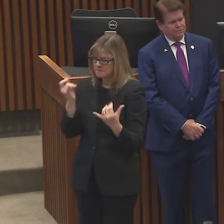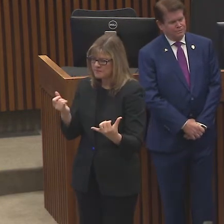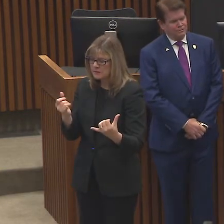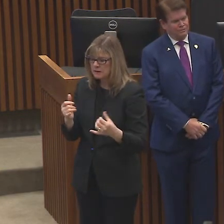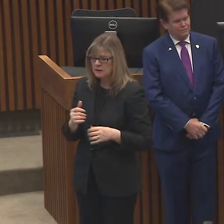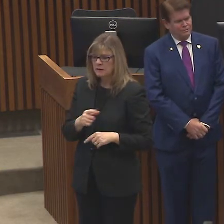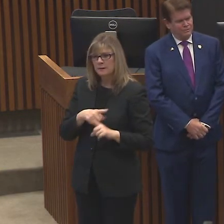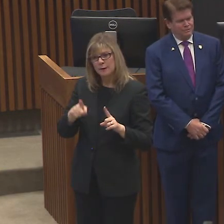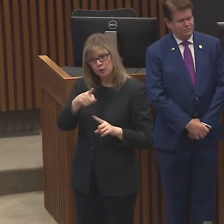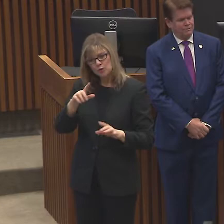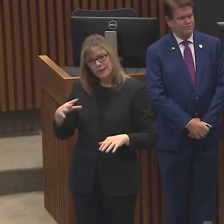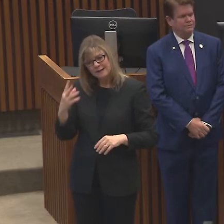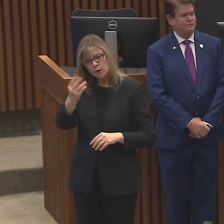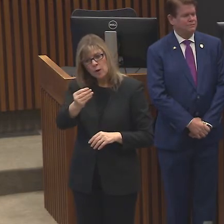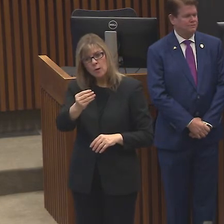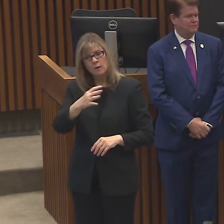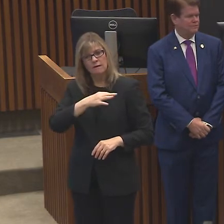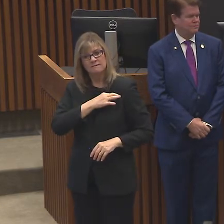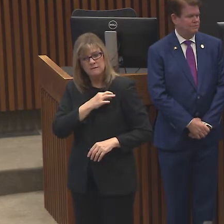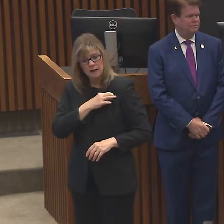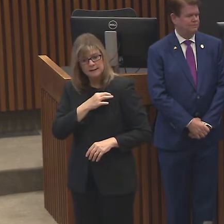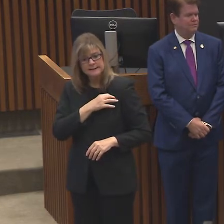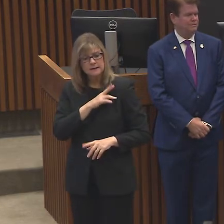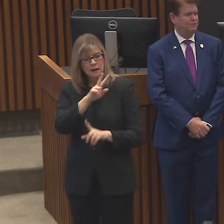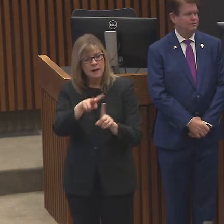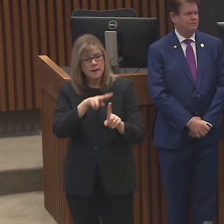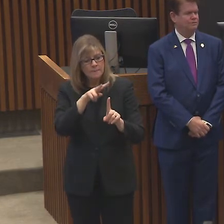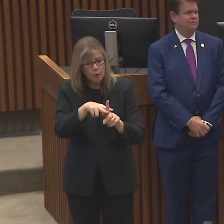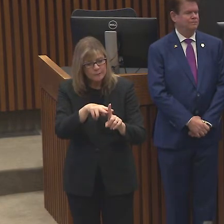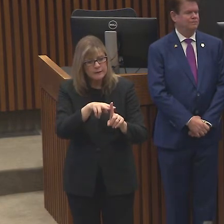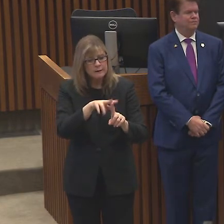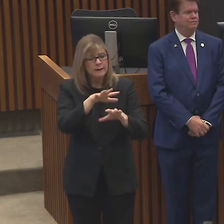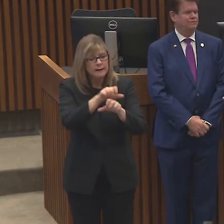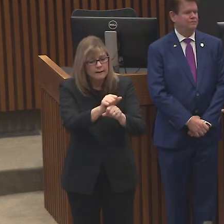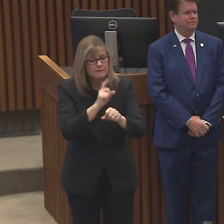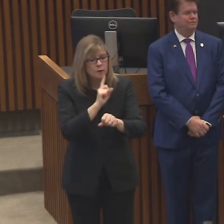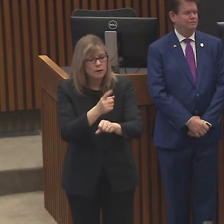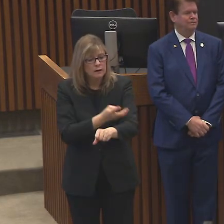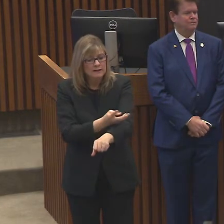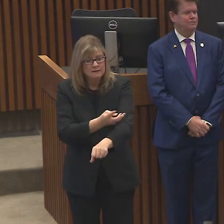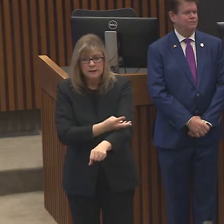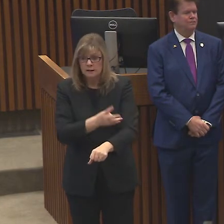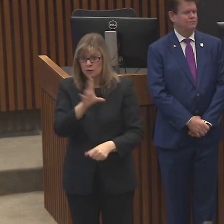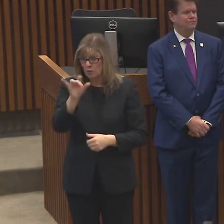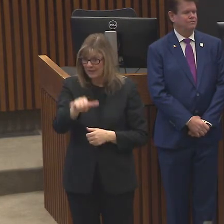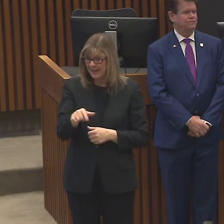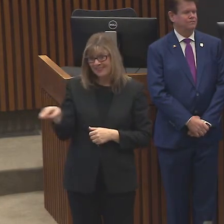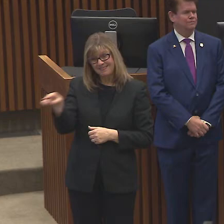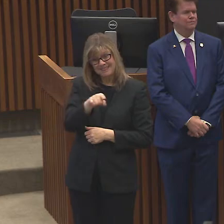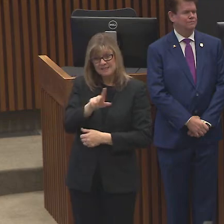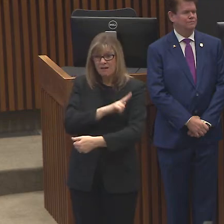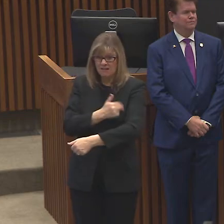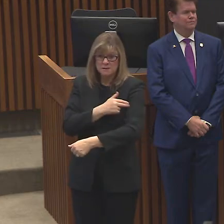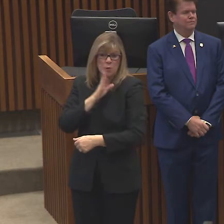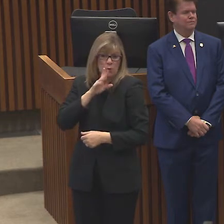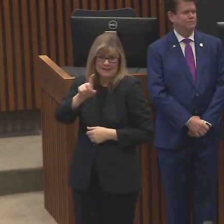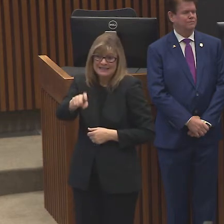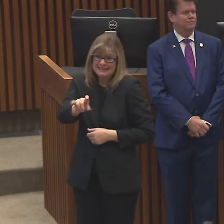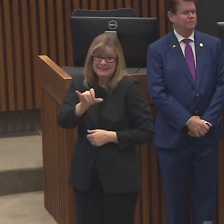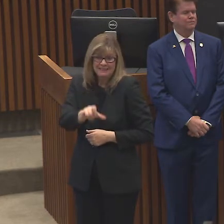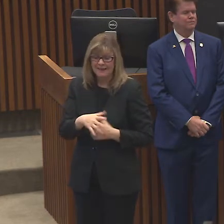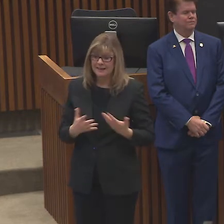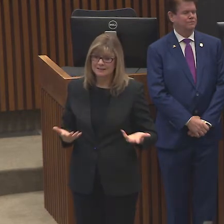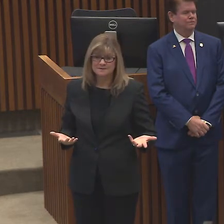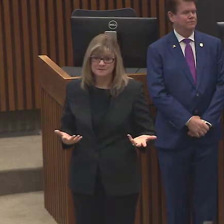if you can get out and volunteer, get an appointment to give blood, do that, because these hospitals are going to be in need of that. So